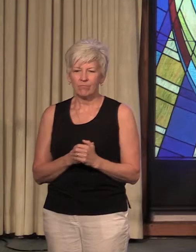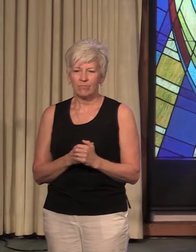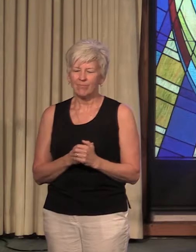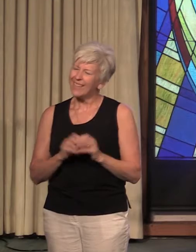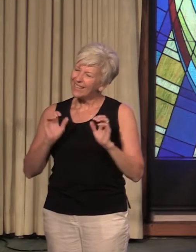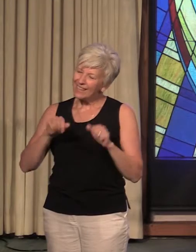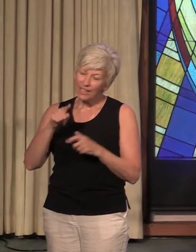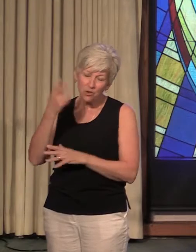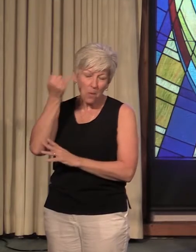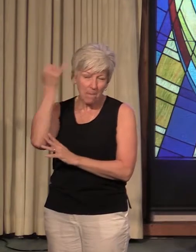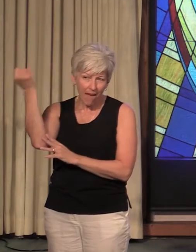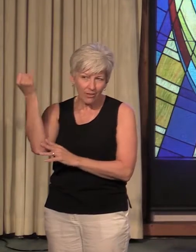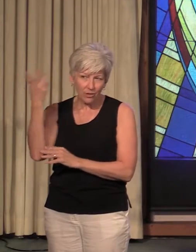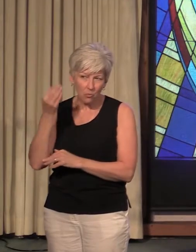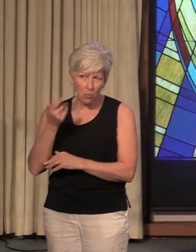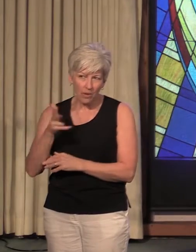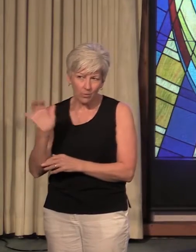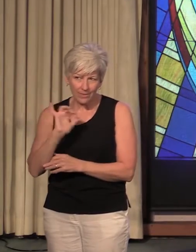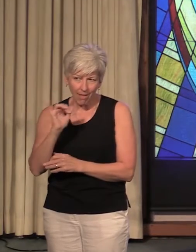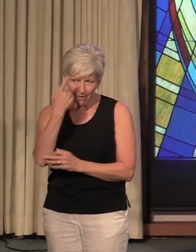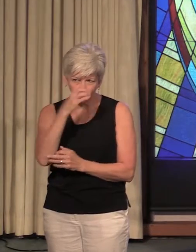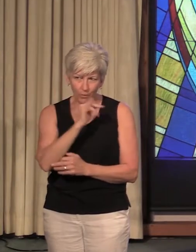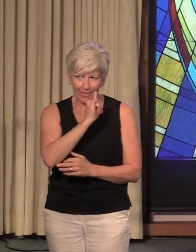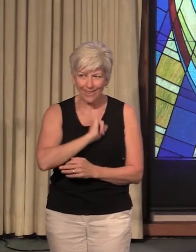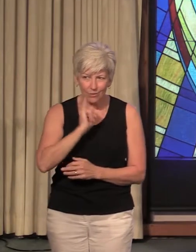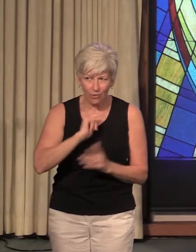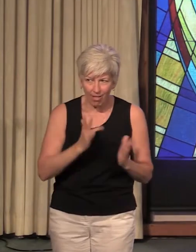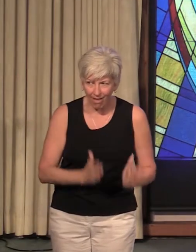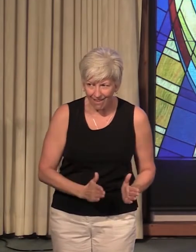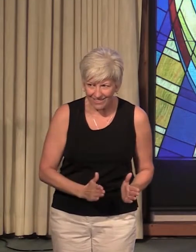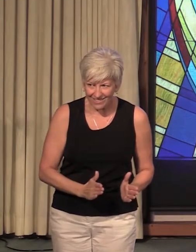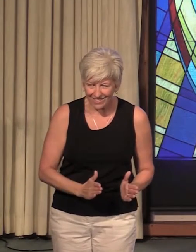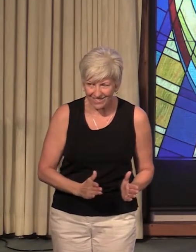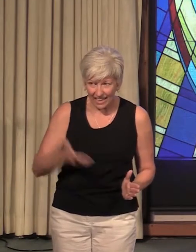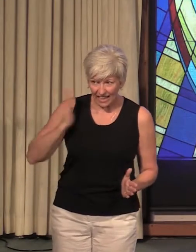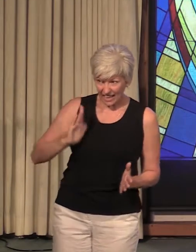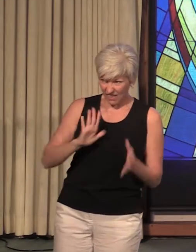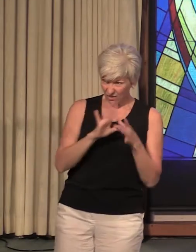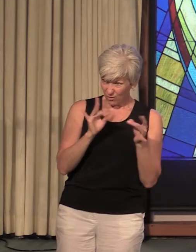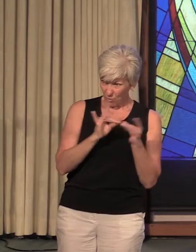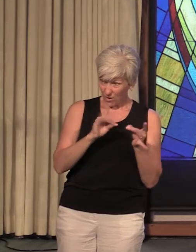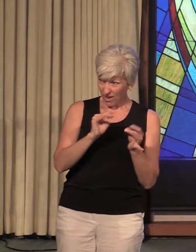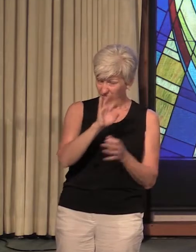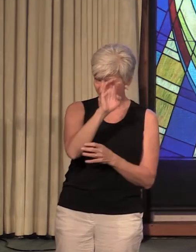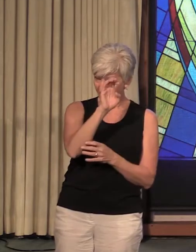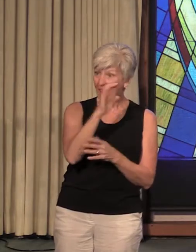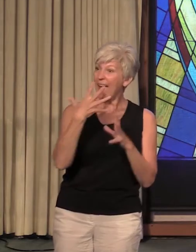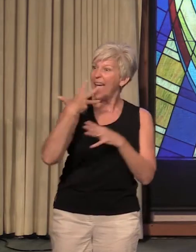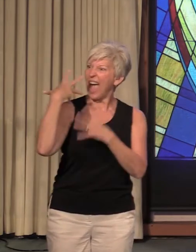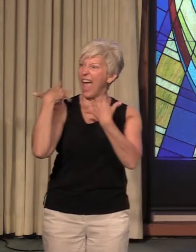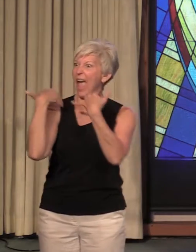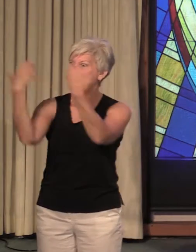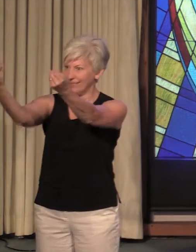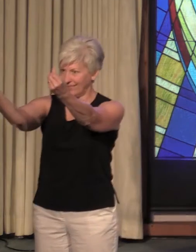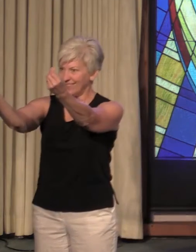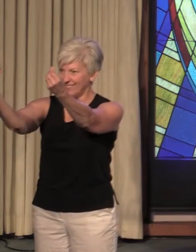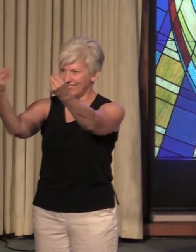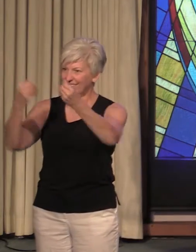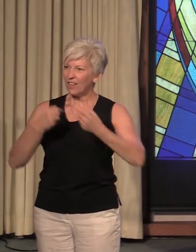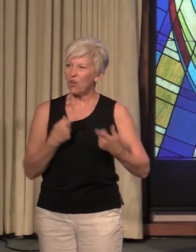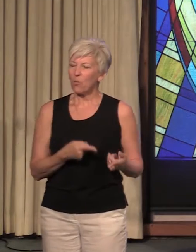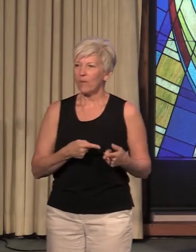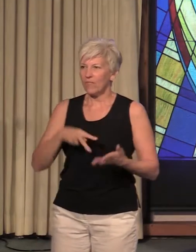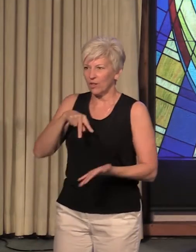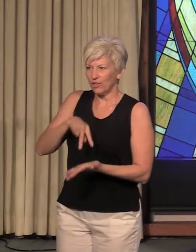Can you imagine what it was like for the Israelites in the story of the Exodus? They're standing on the other side of the Red